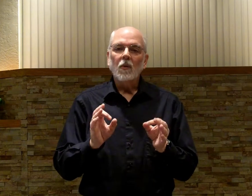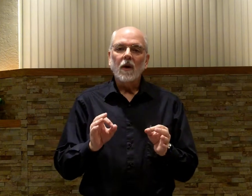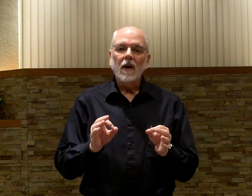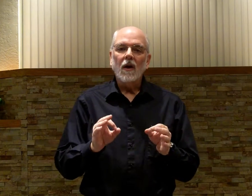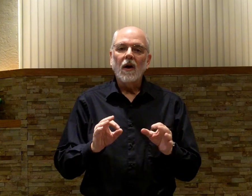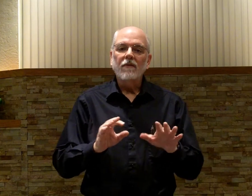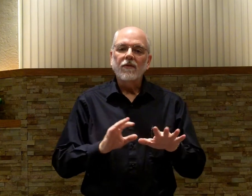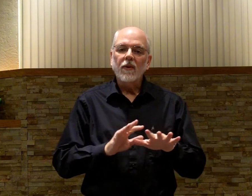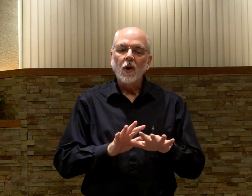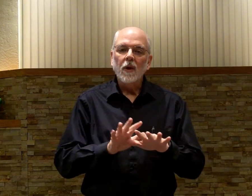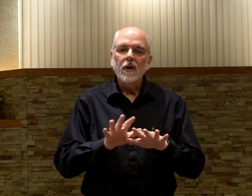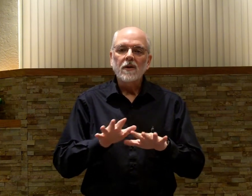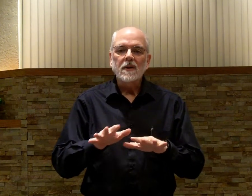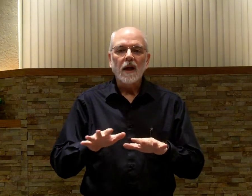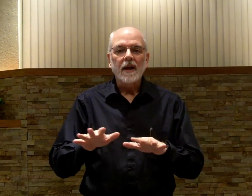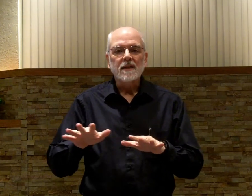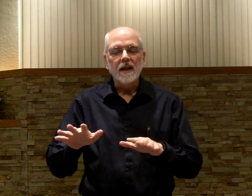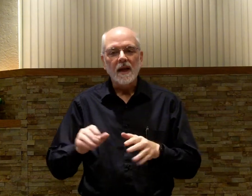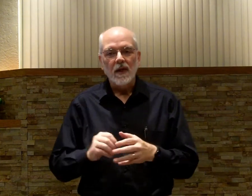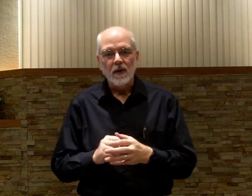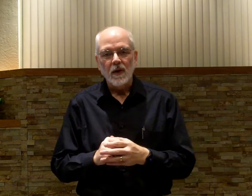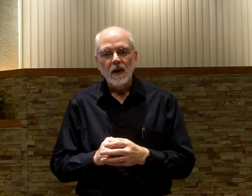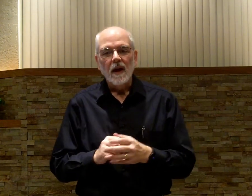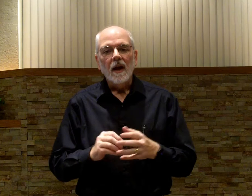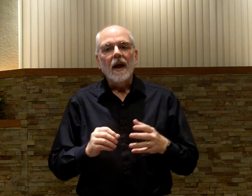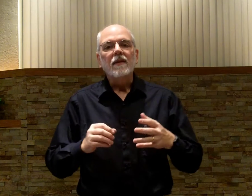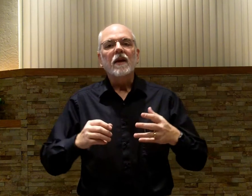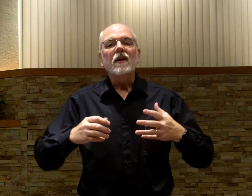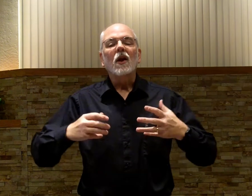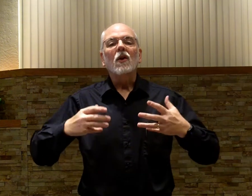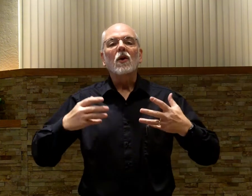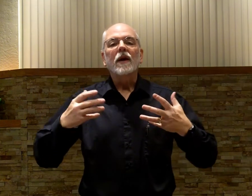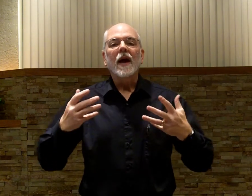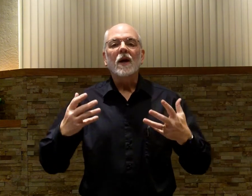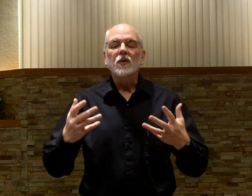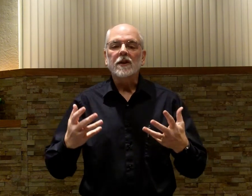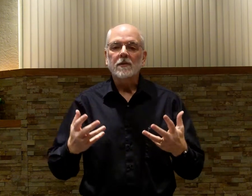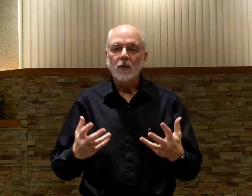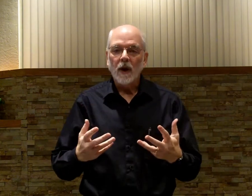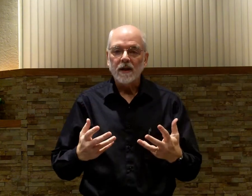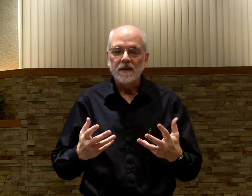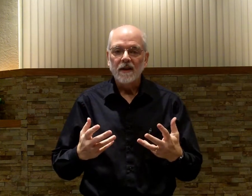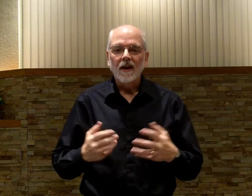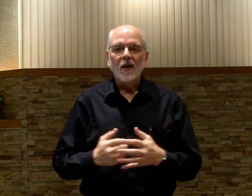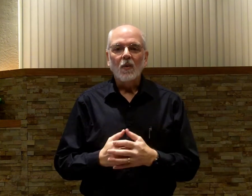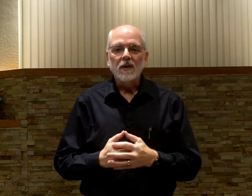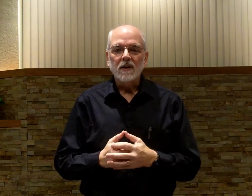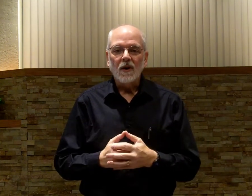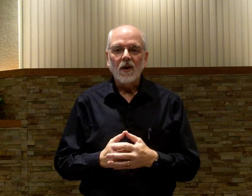be working on flowing your signs together and then learning how to express what the song